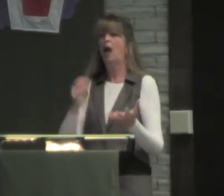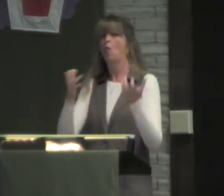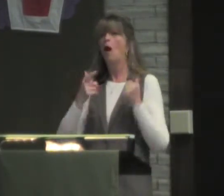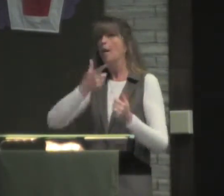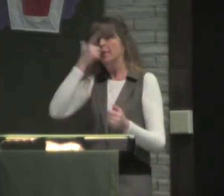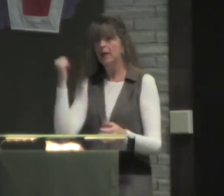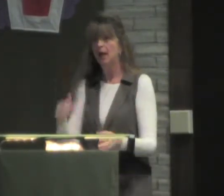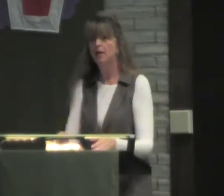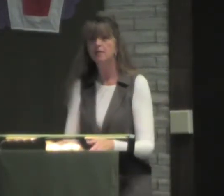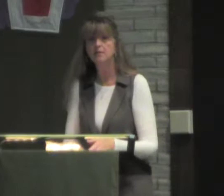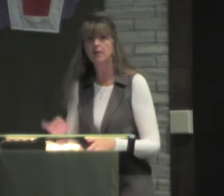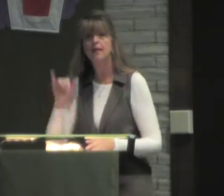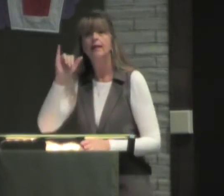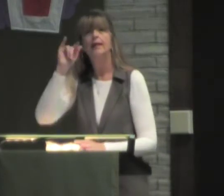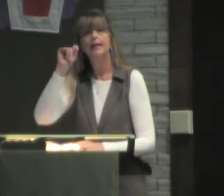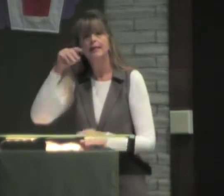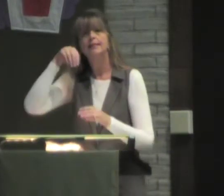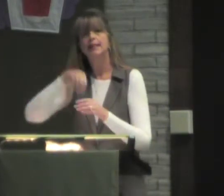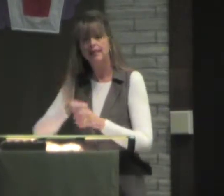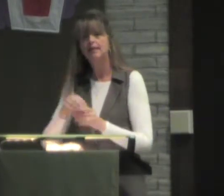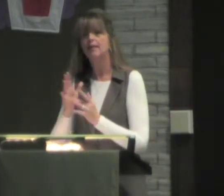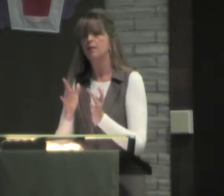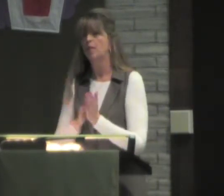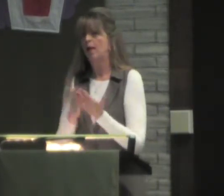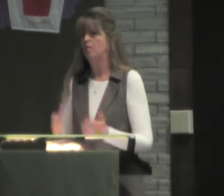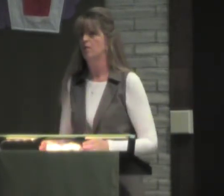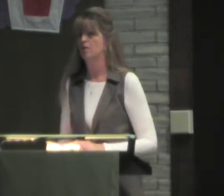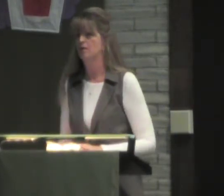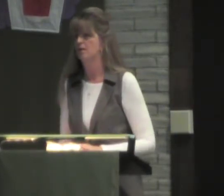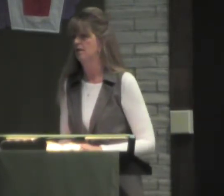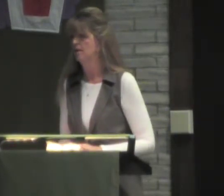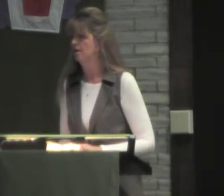can do anything I want with them. Because it's in the Bible.